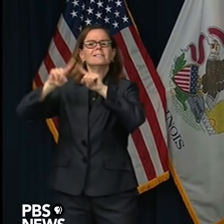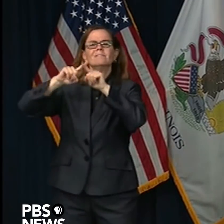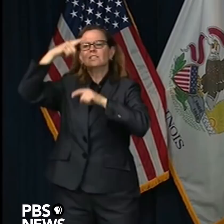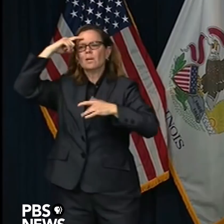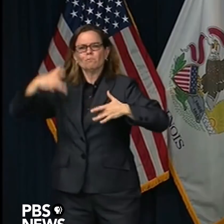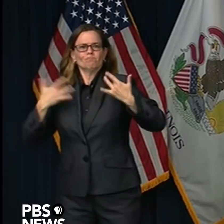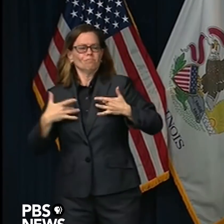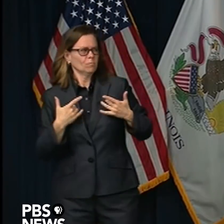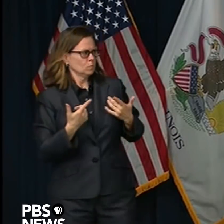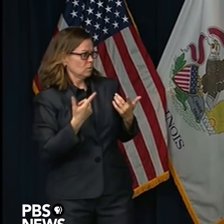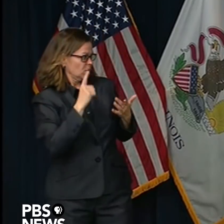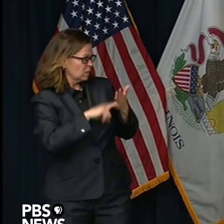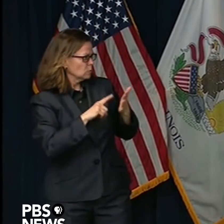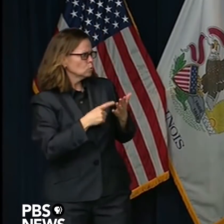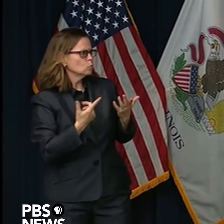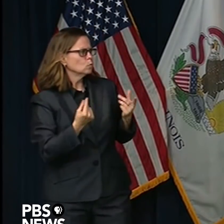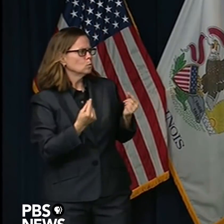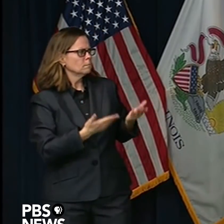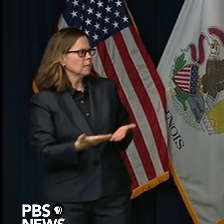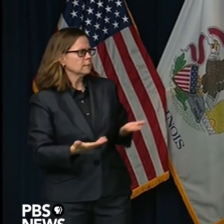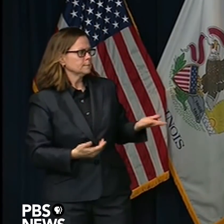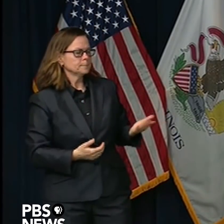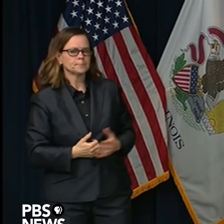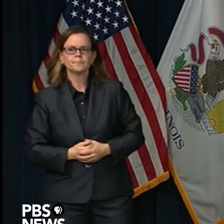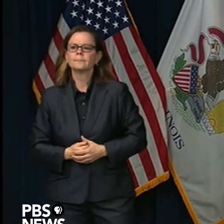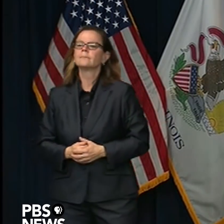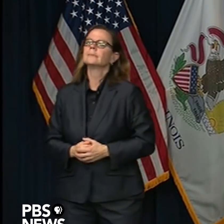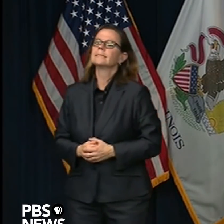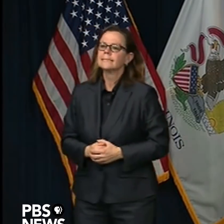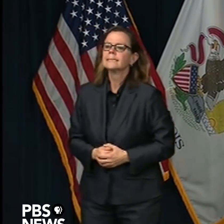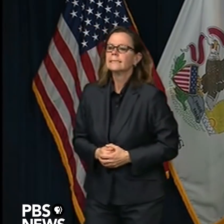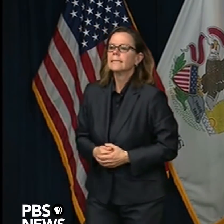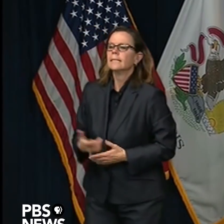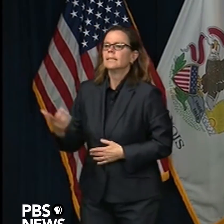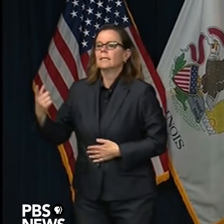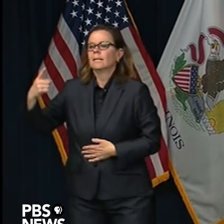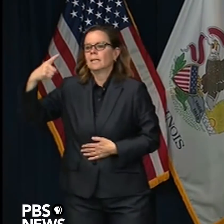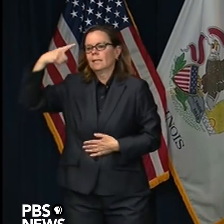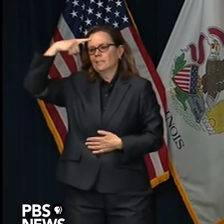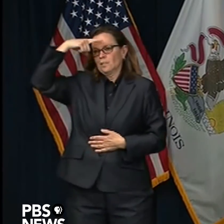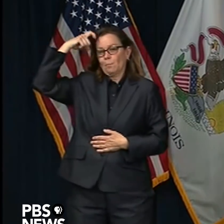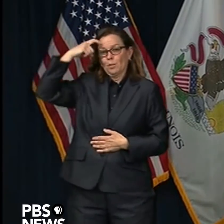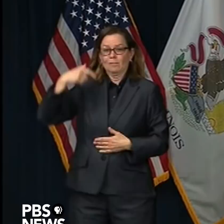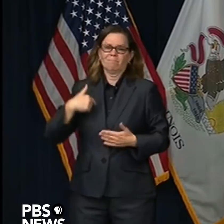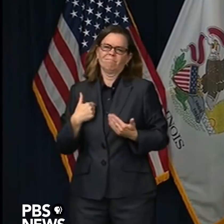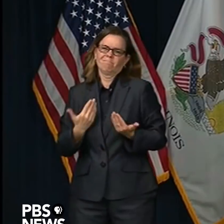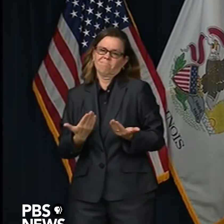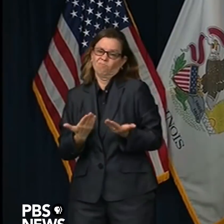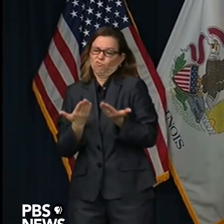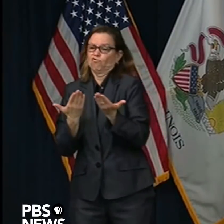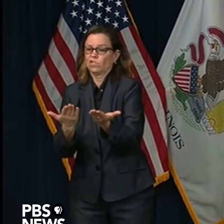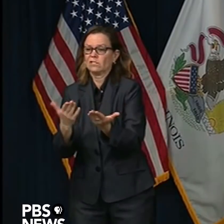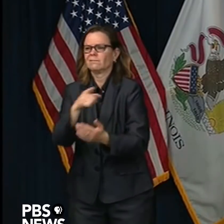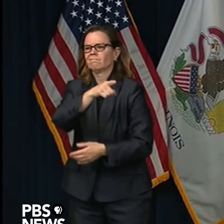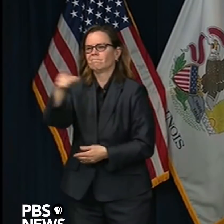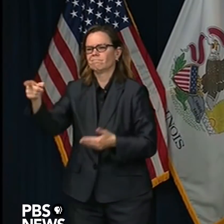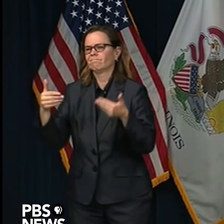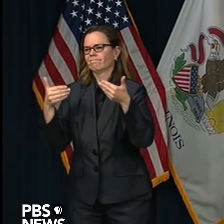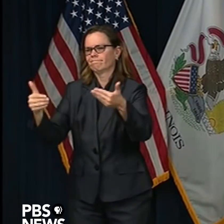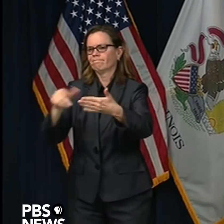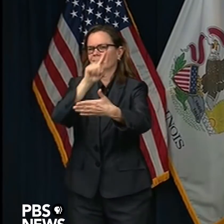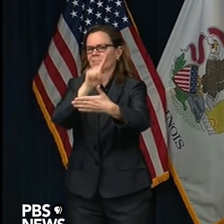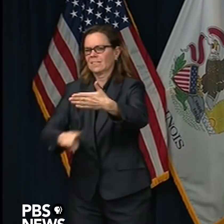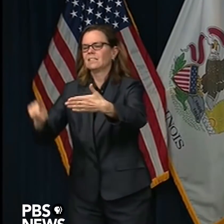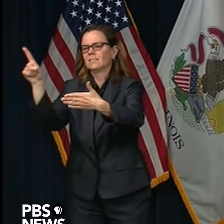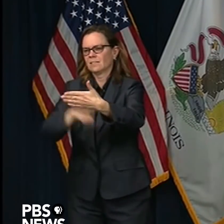canceling large summer events. From my perspective today, I do not see how we are going